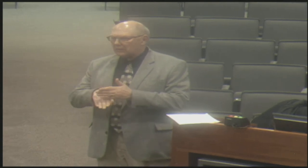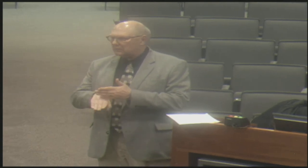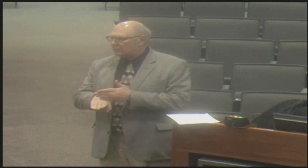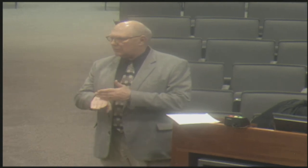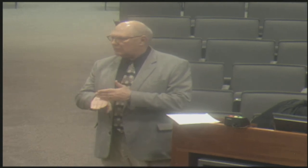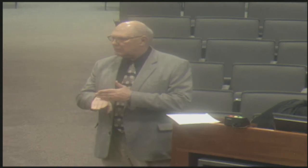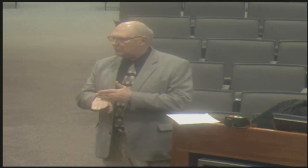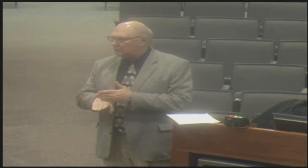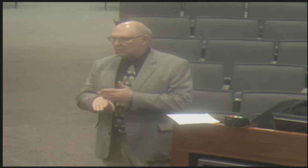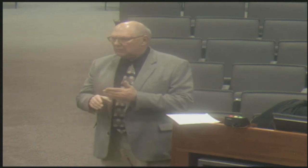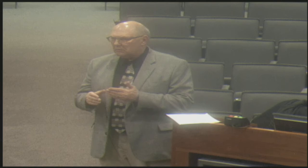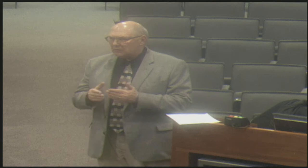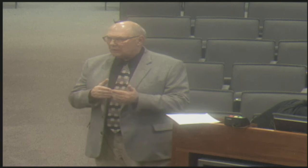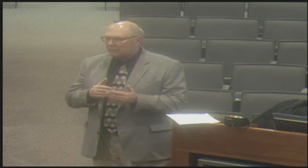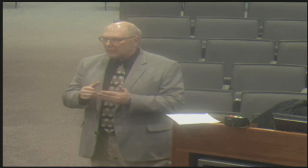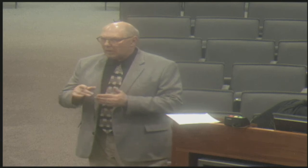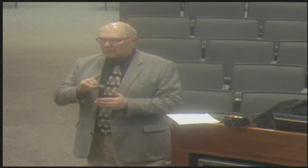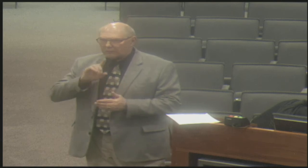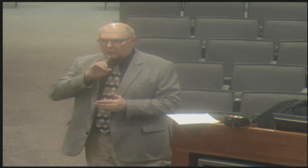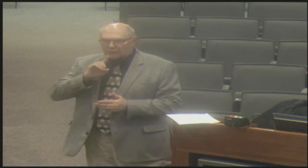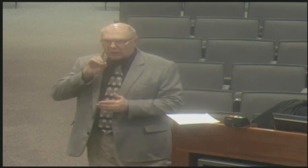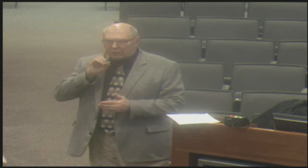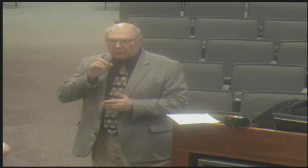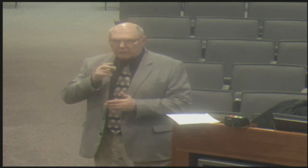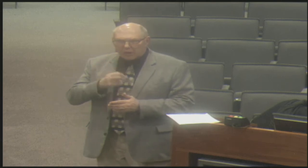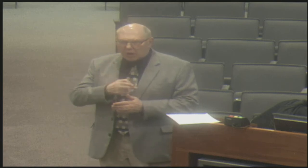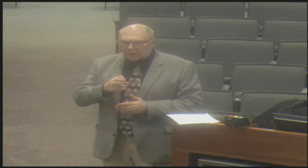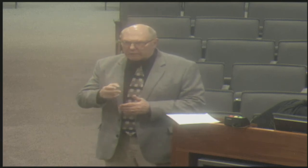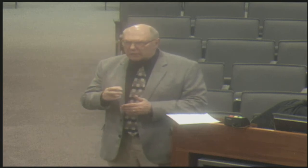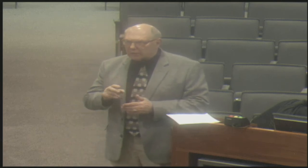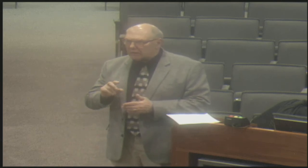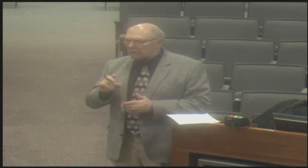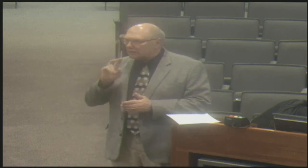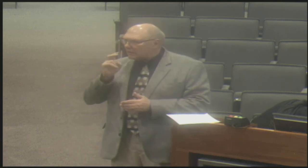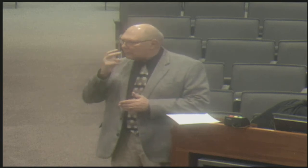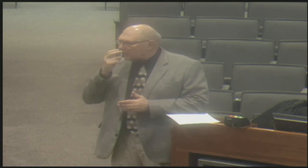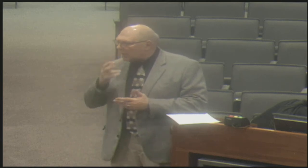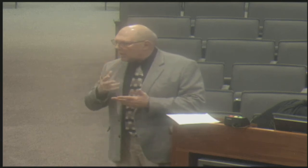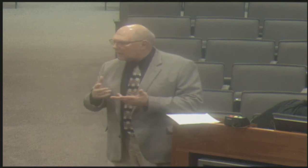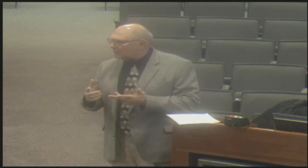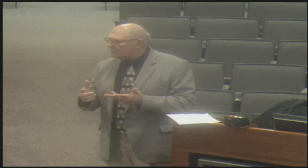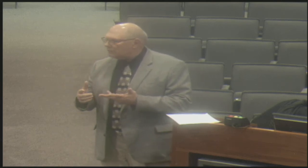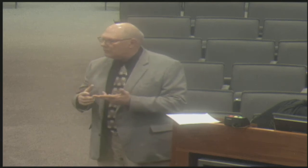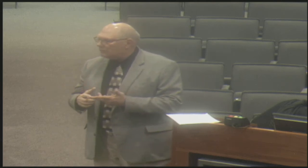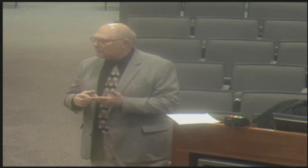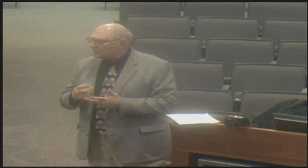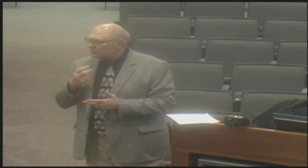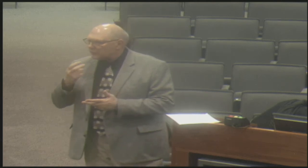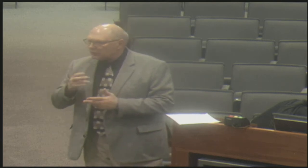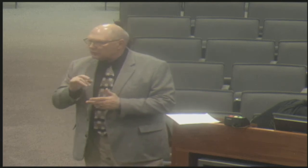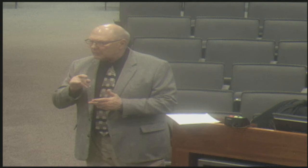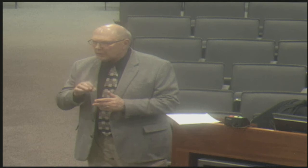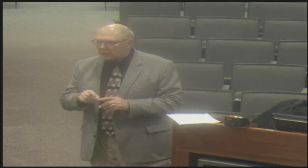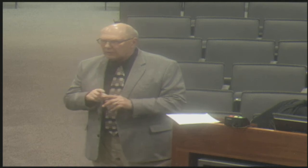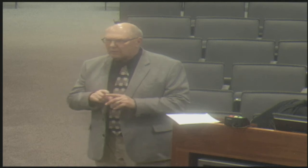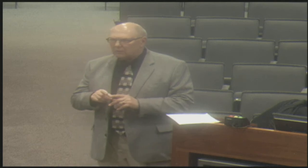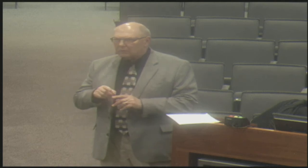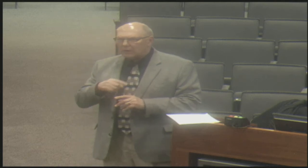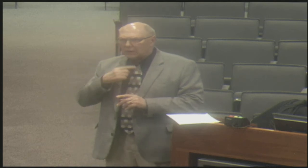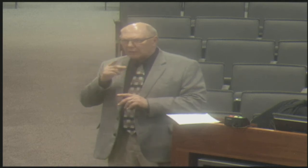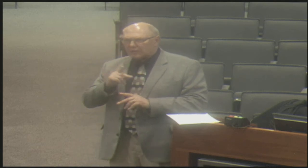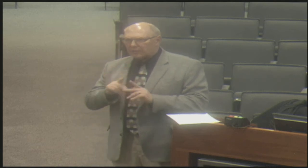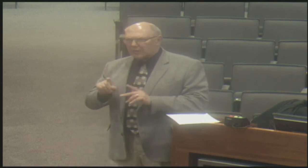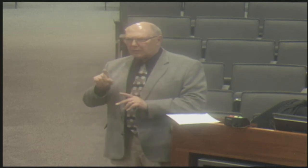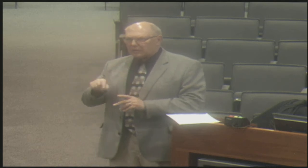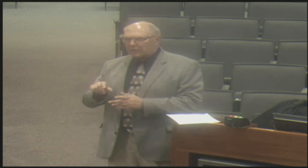text accessible. And that's despite your disability, deaf, hard of